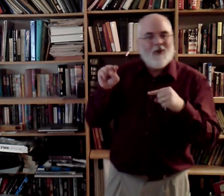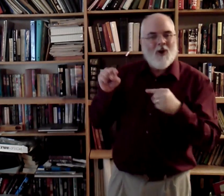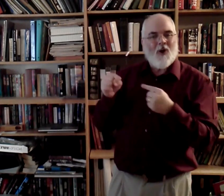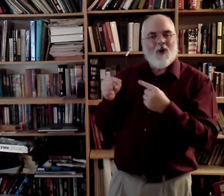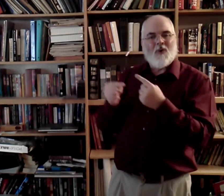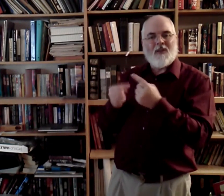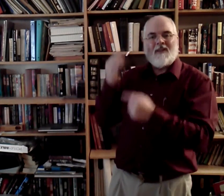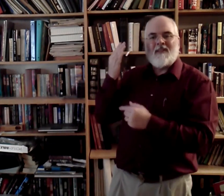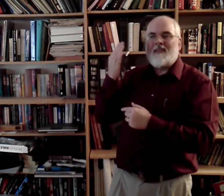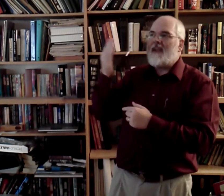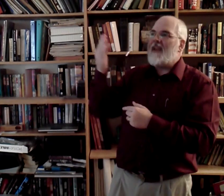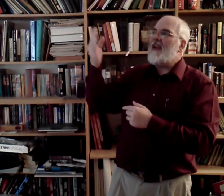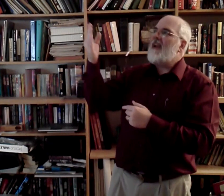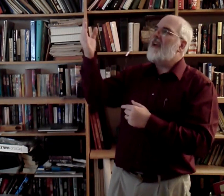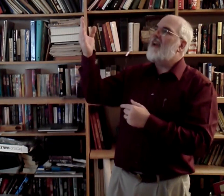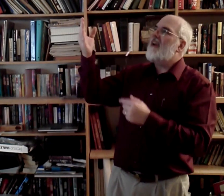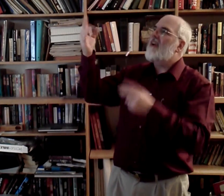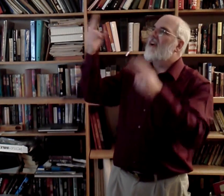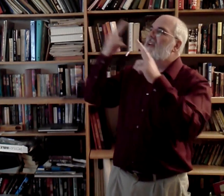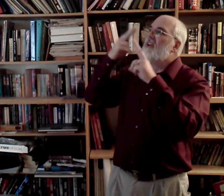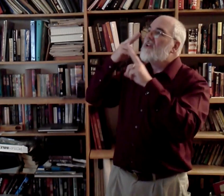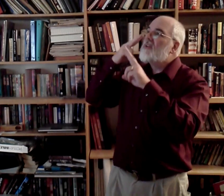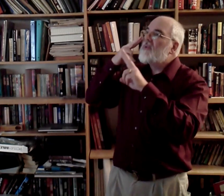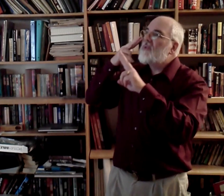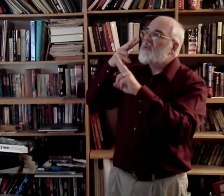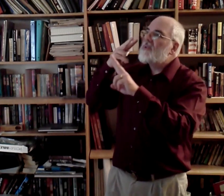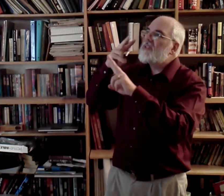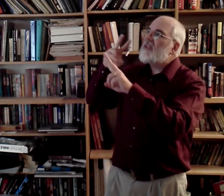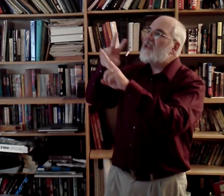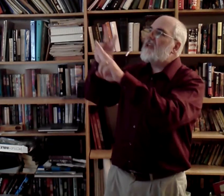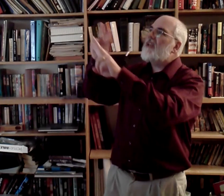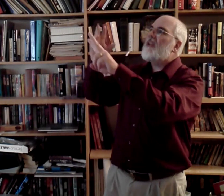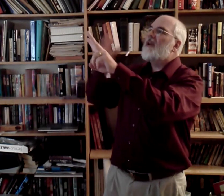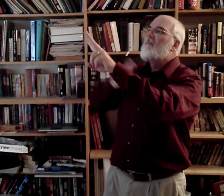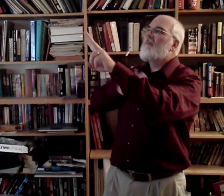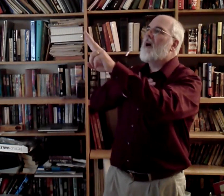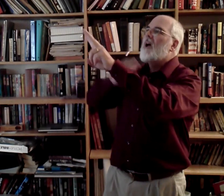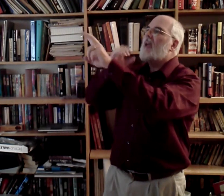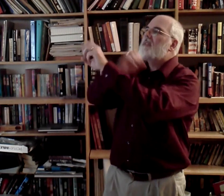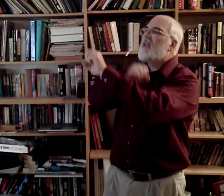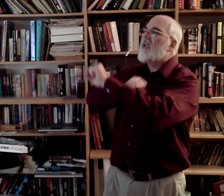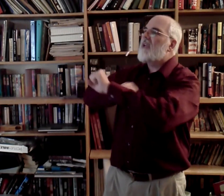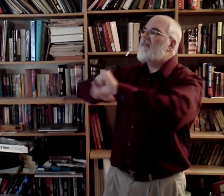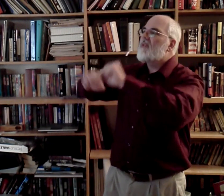going there to see my Savior.